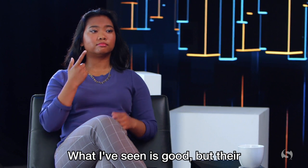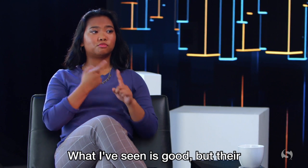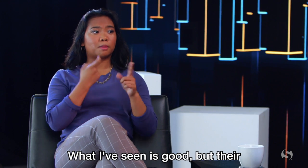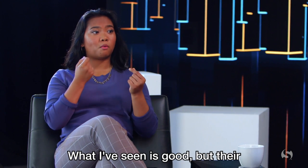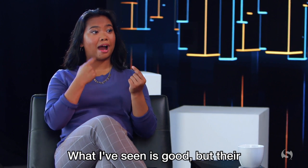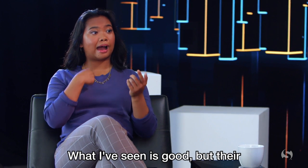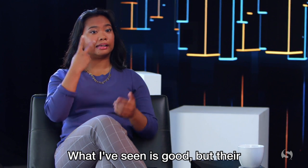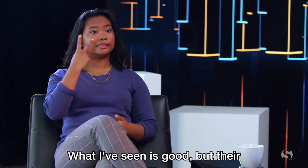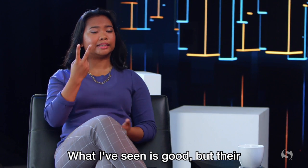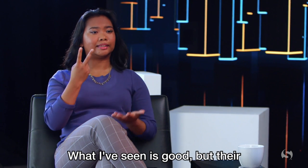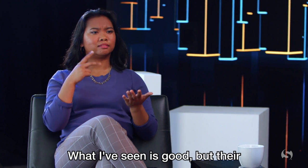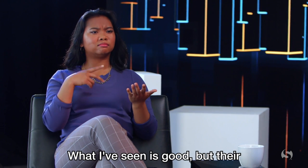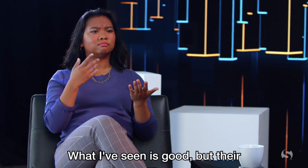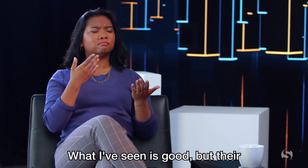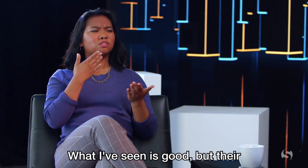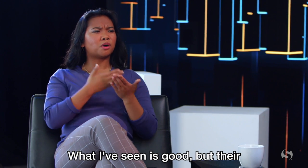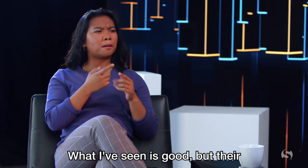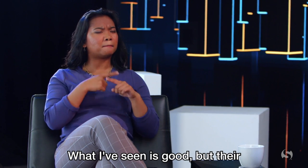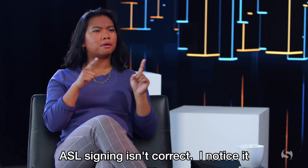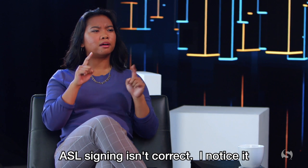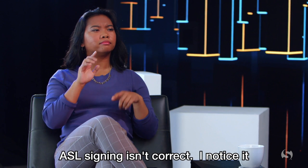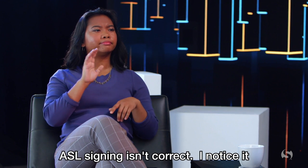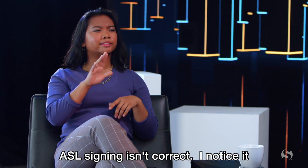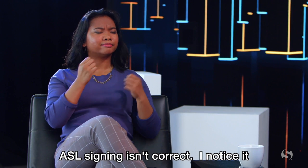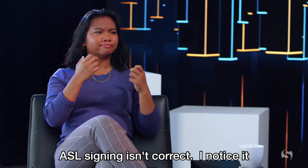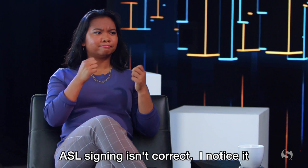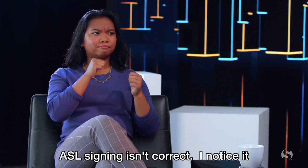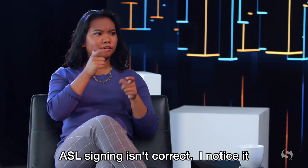What I've seen is good, but their ASL signing isn't correct.